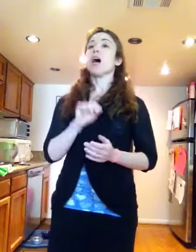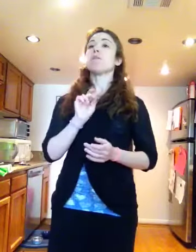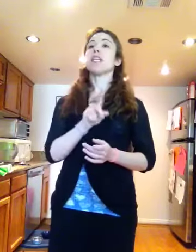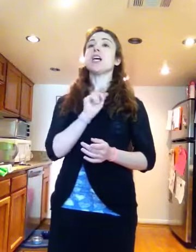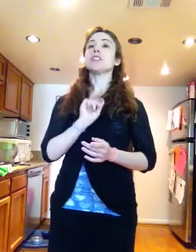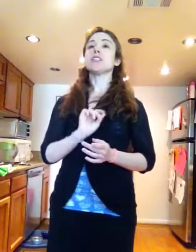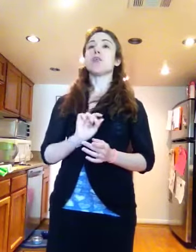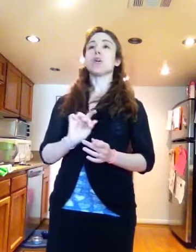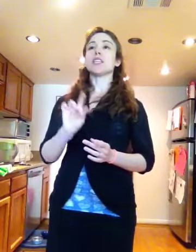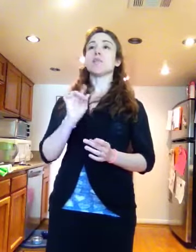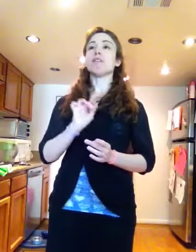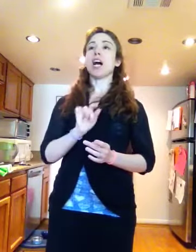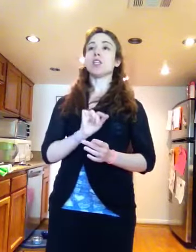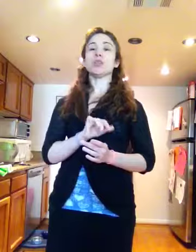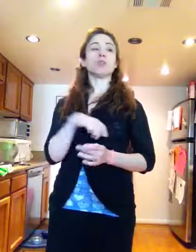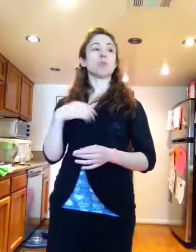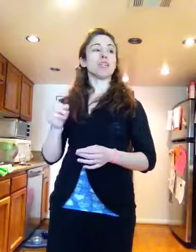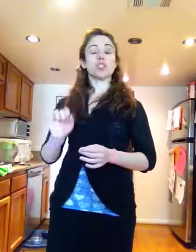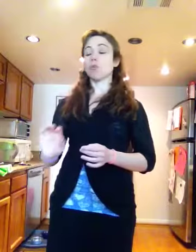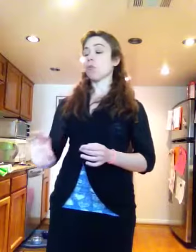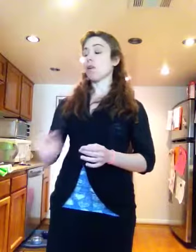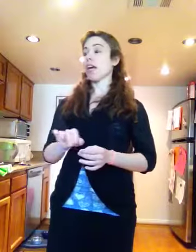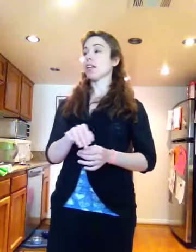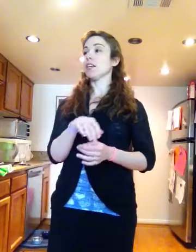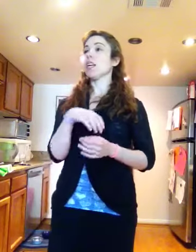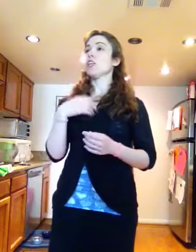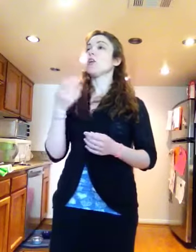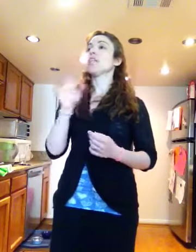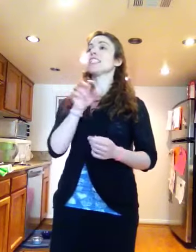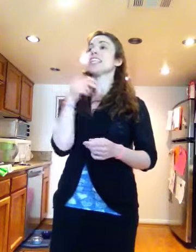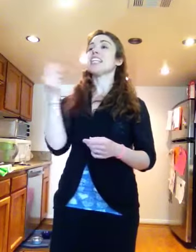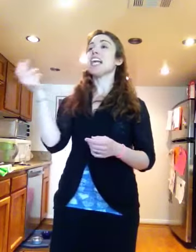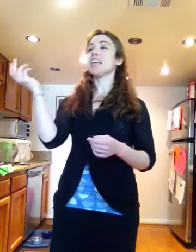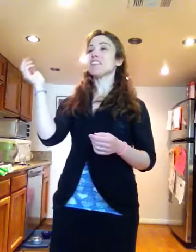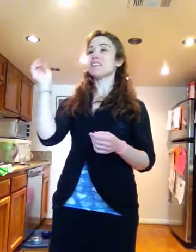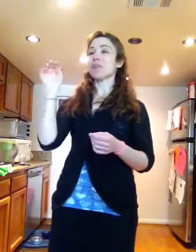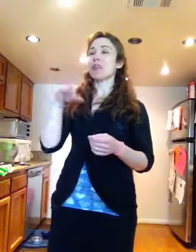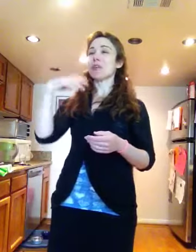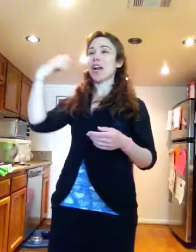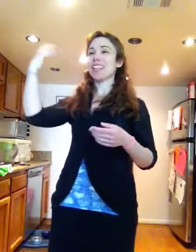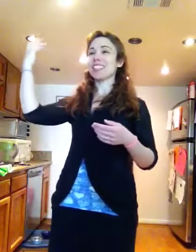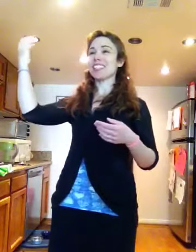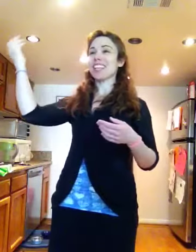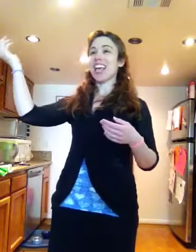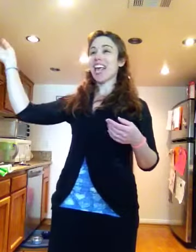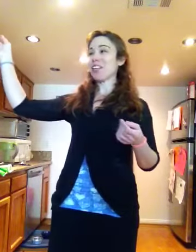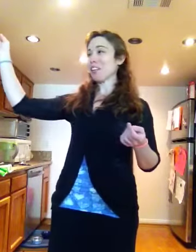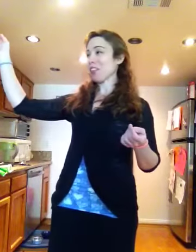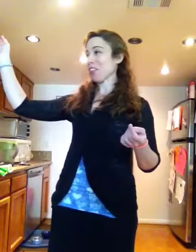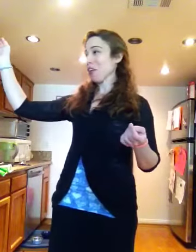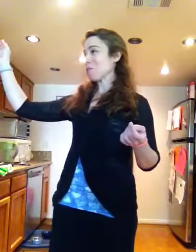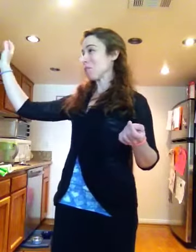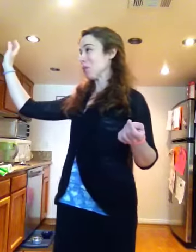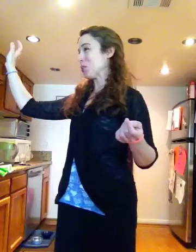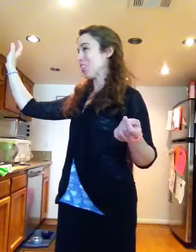Beyond what can be valued, rich or rare. No less than life with grace, health, beauty,